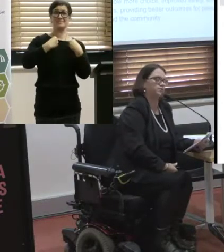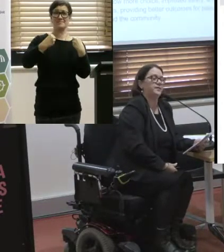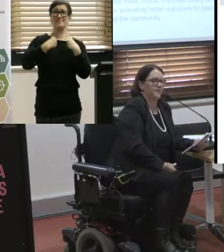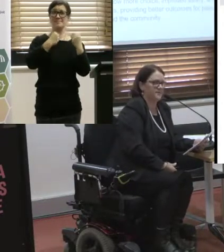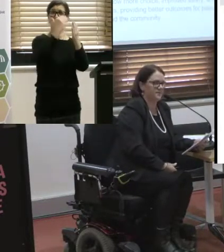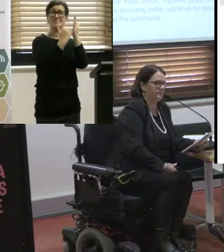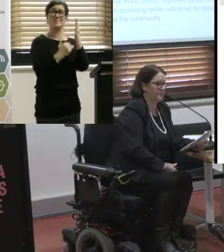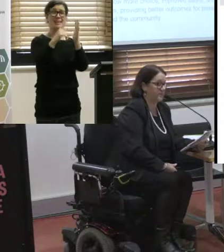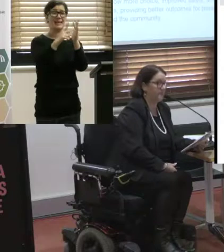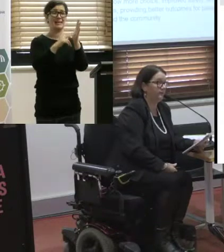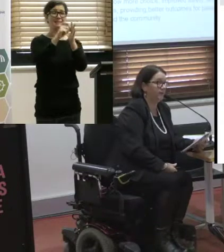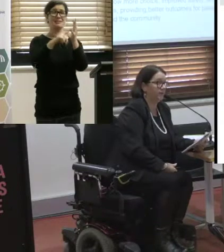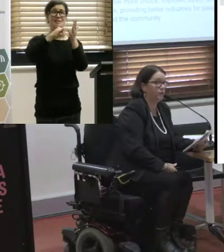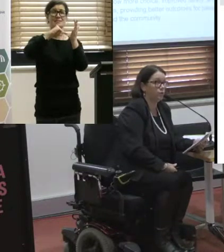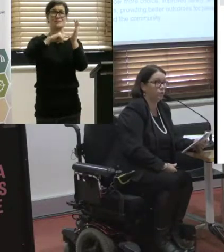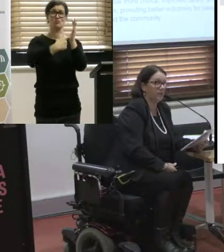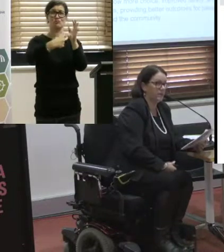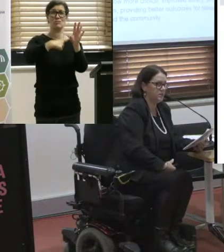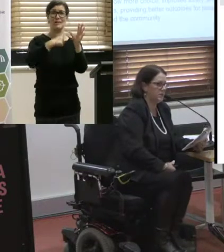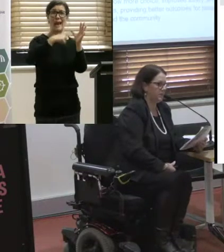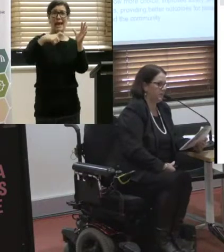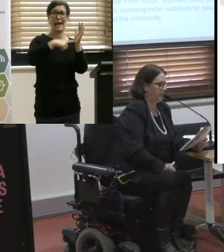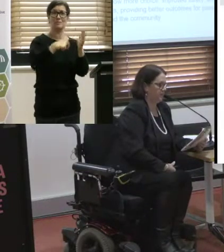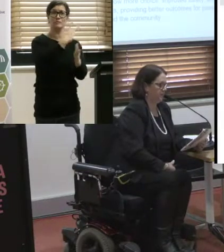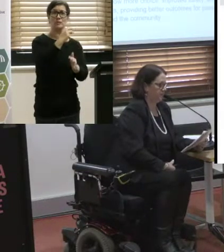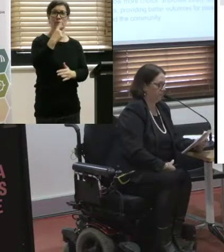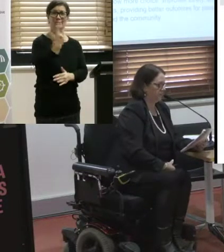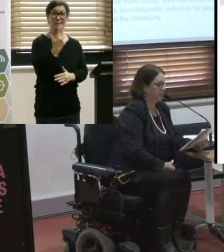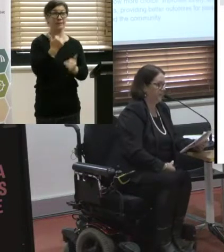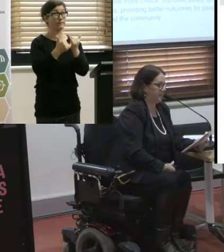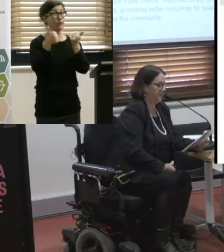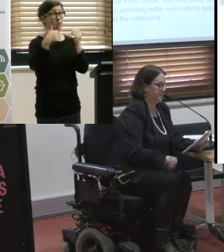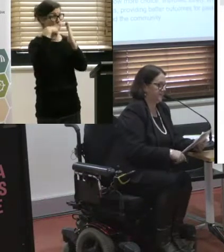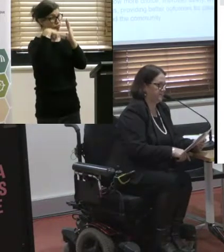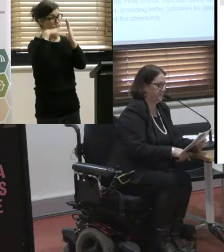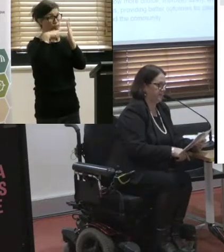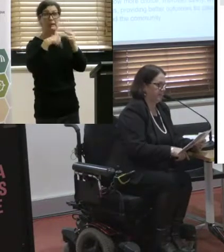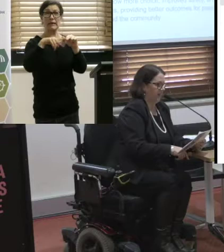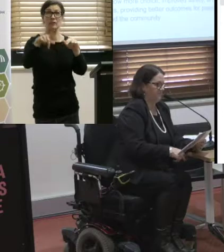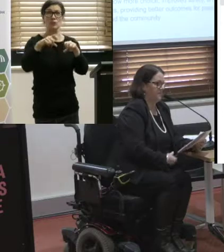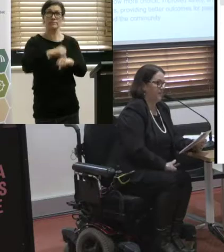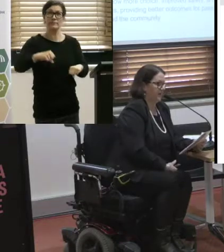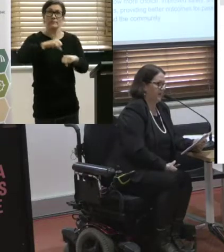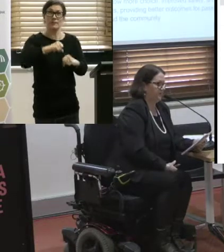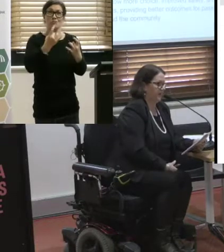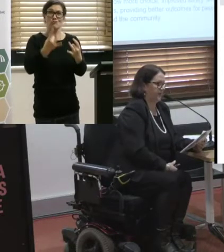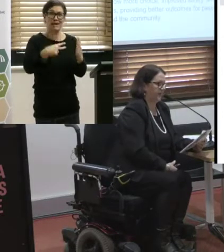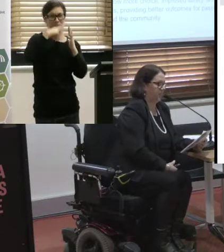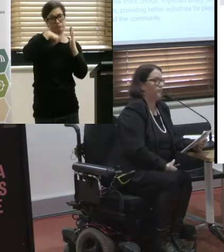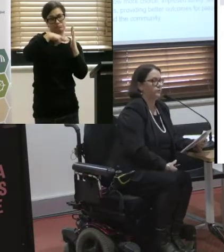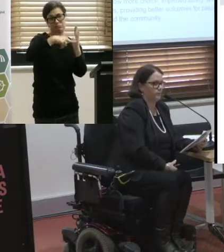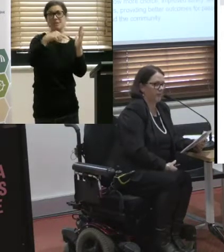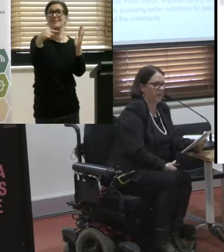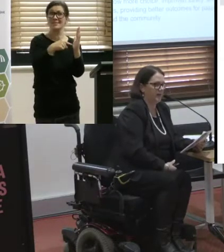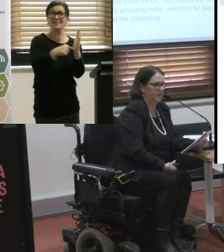Act of 2017. It's a very good read if you're up for it. But it does mark a